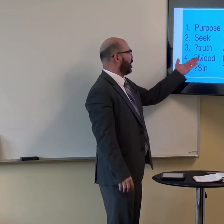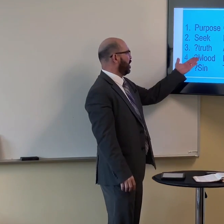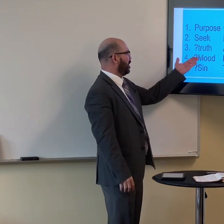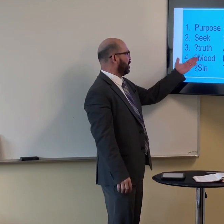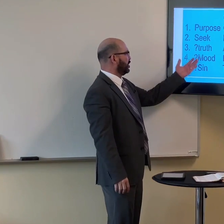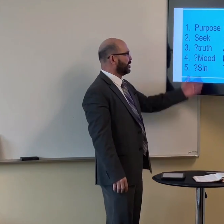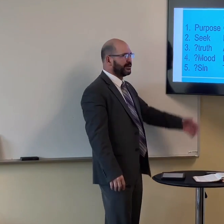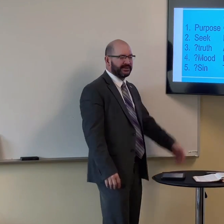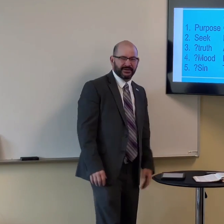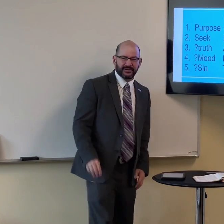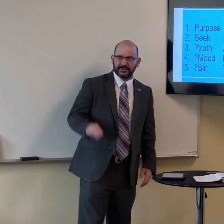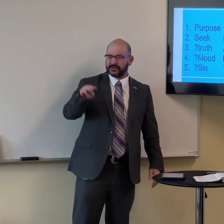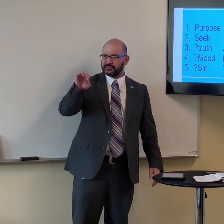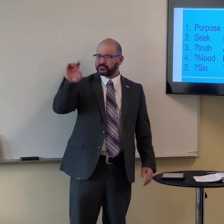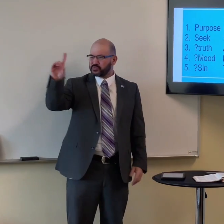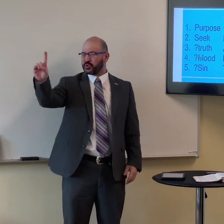How about your, your mood,